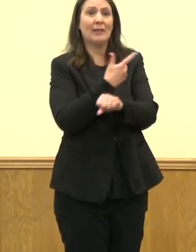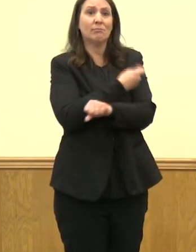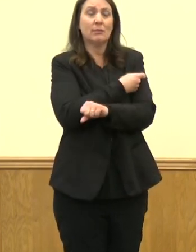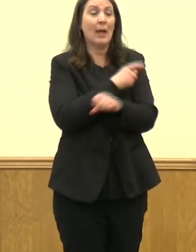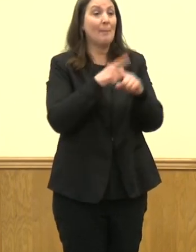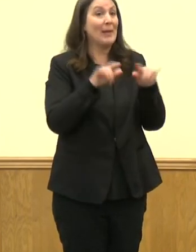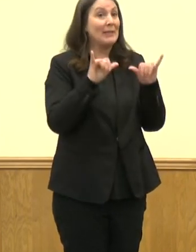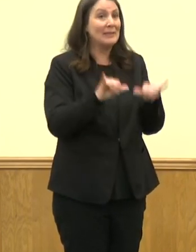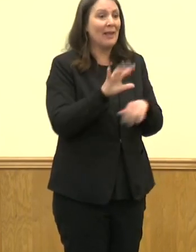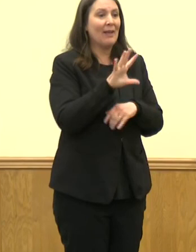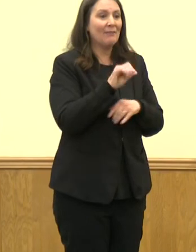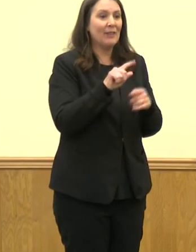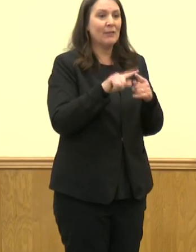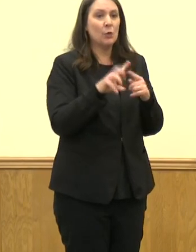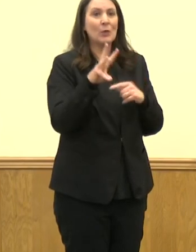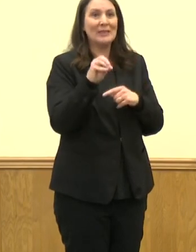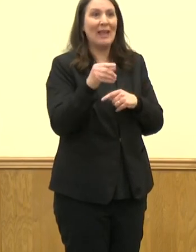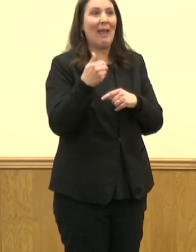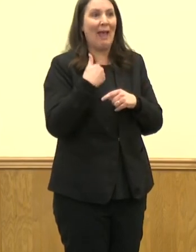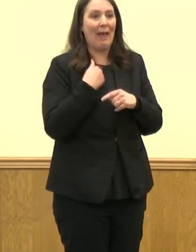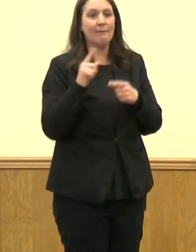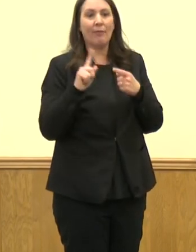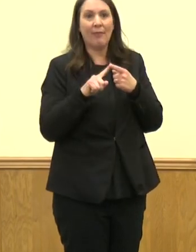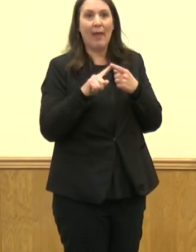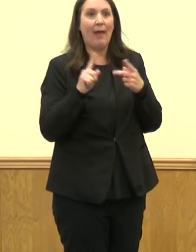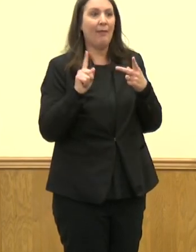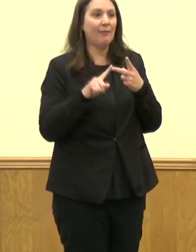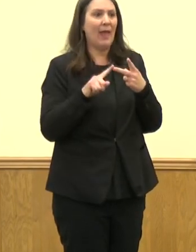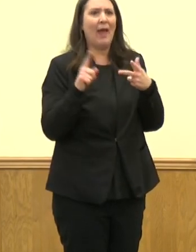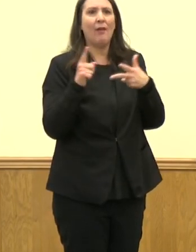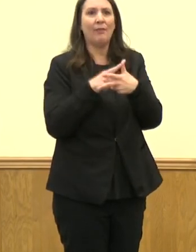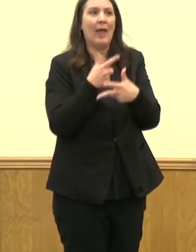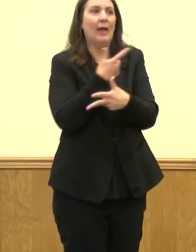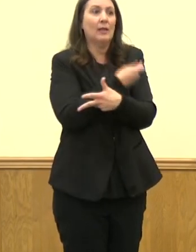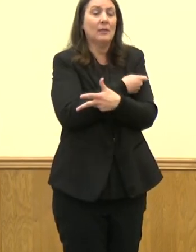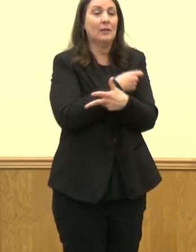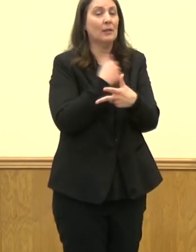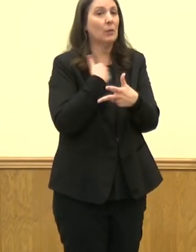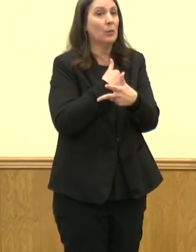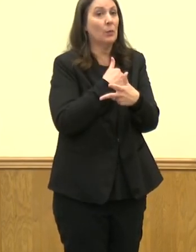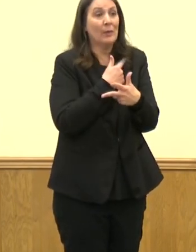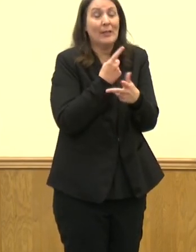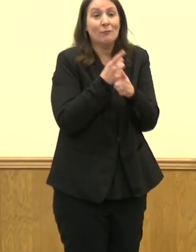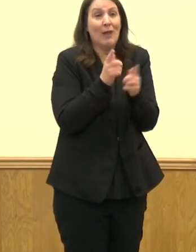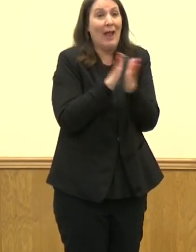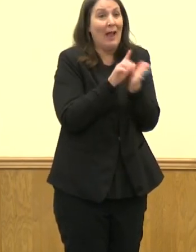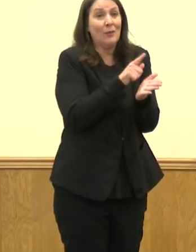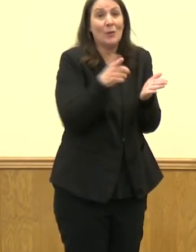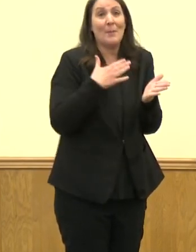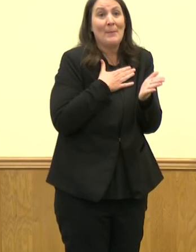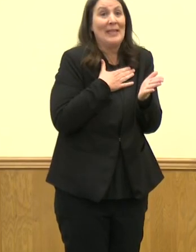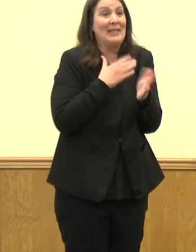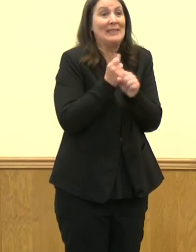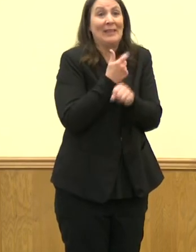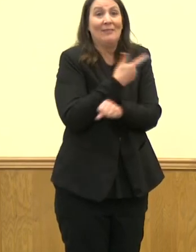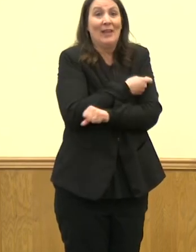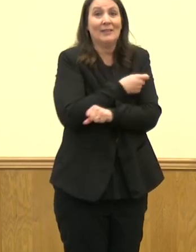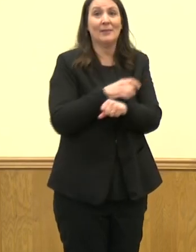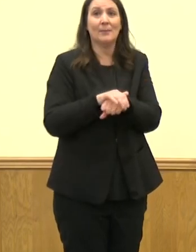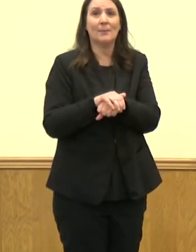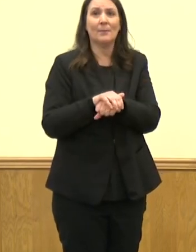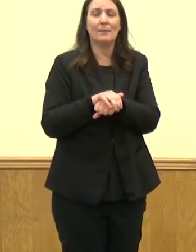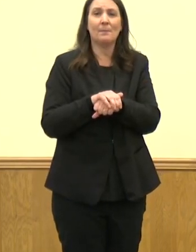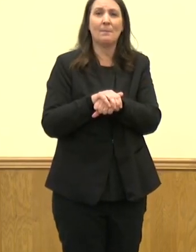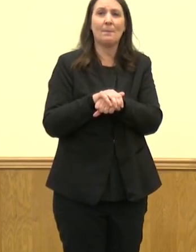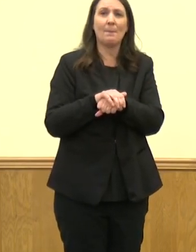60 people that have gotten some type of their vaccine. And that's what we can ask for at this point in time. Do you have a question? How many in the county are